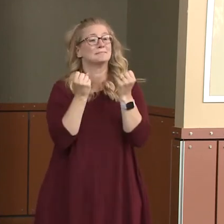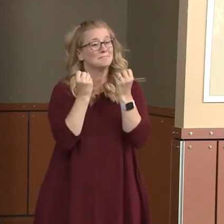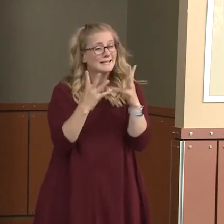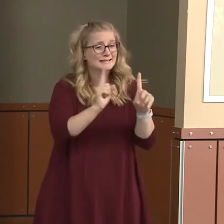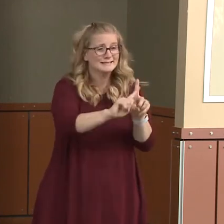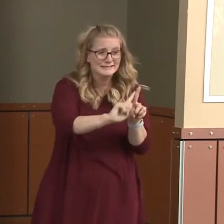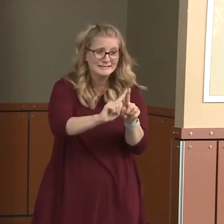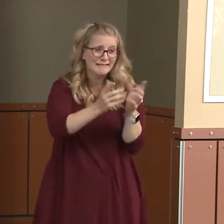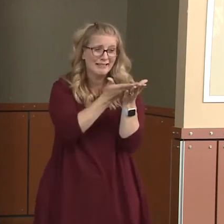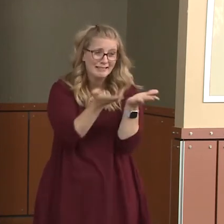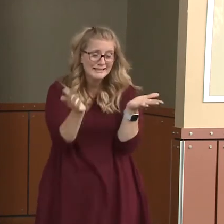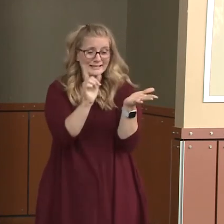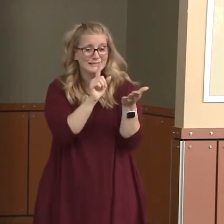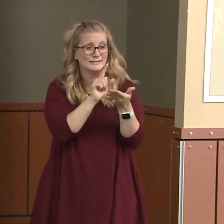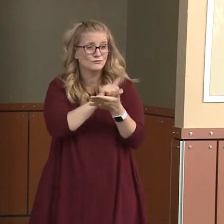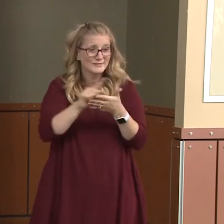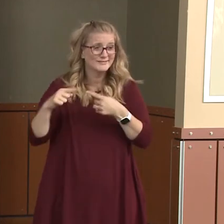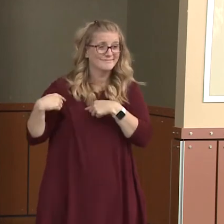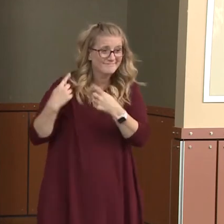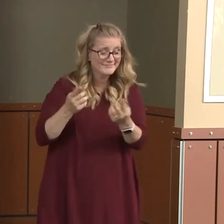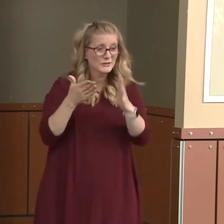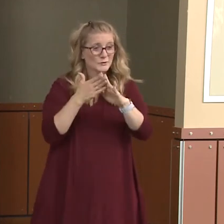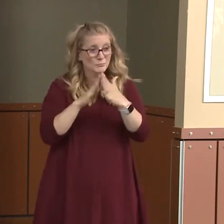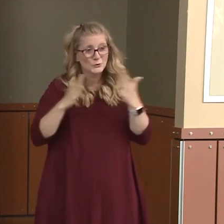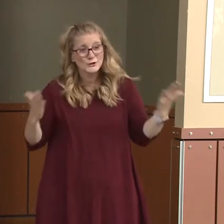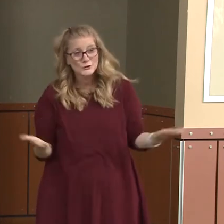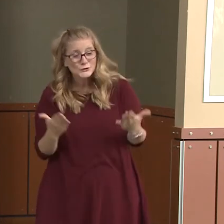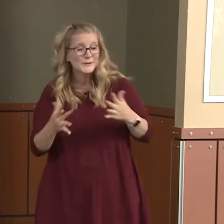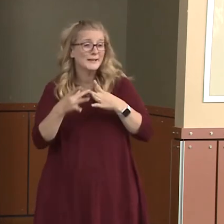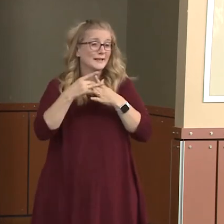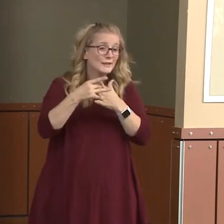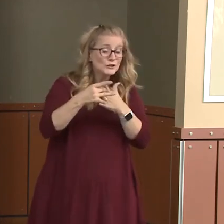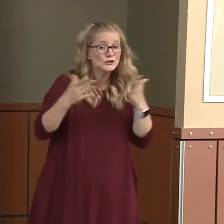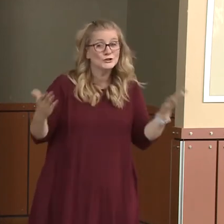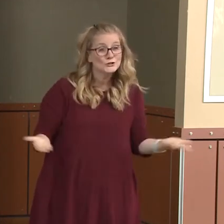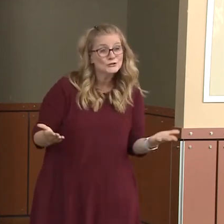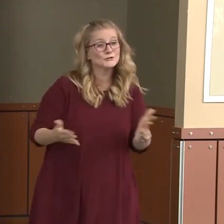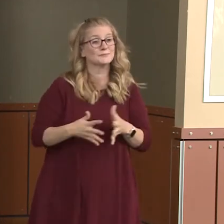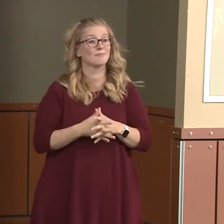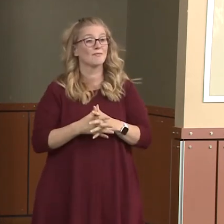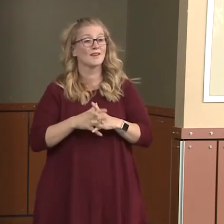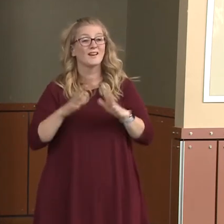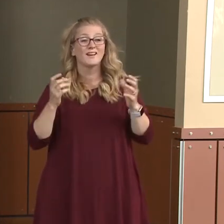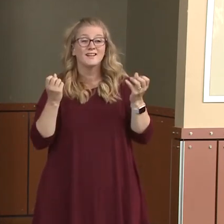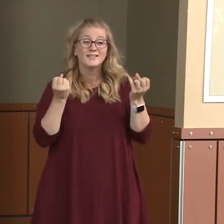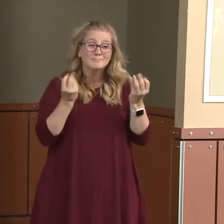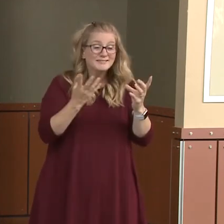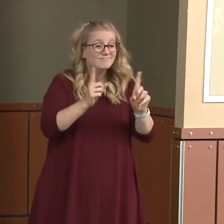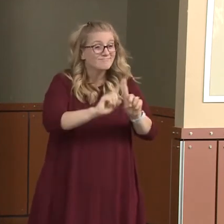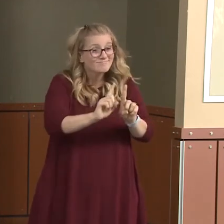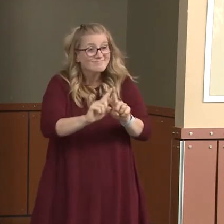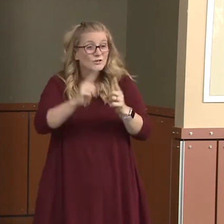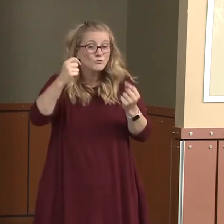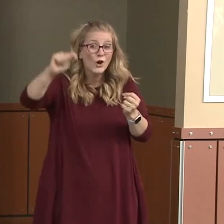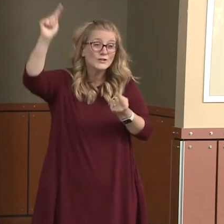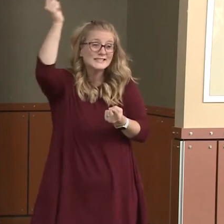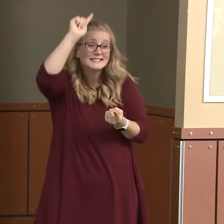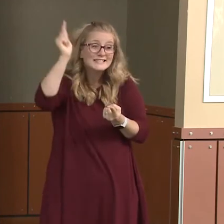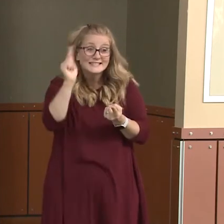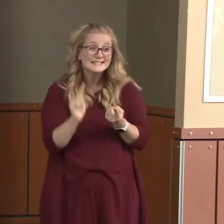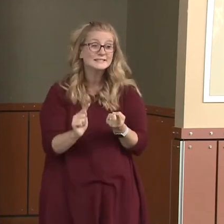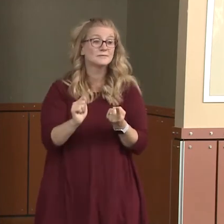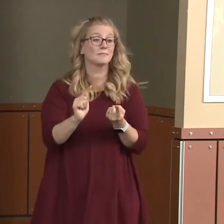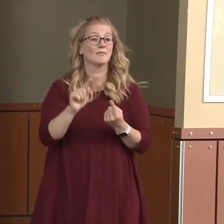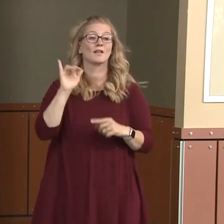as a community and community leaders, things that we can bring our numbers down. And that's the point. We need to bring our